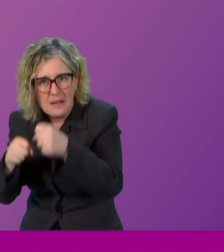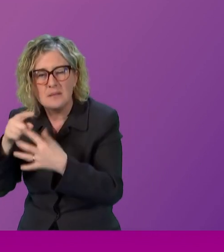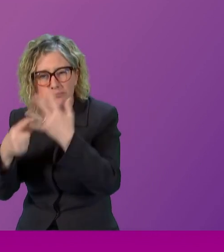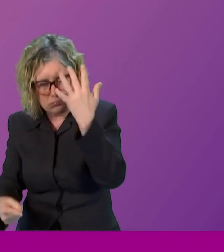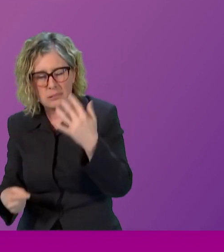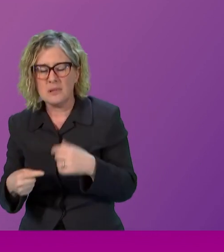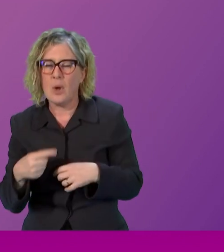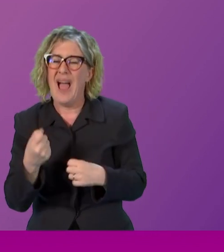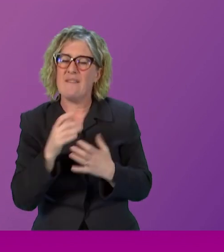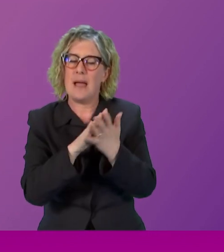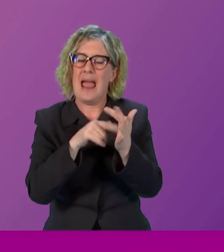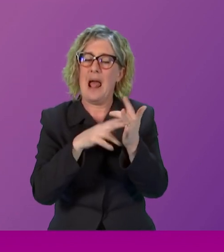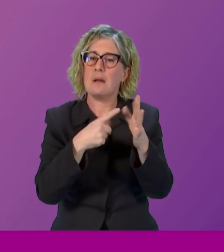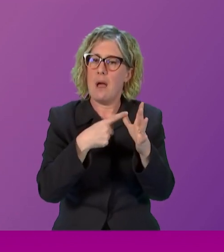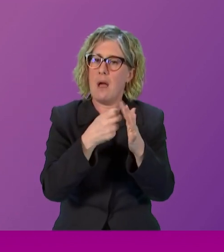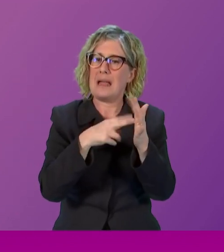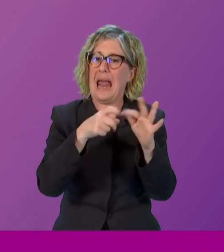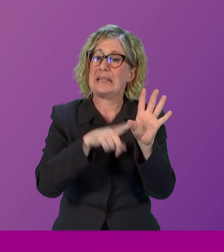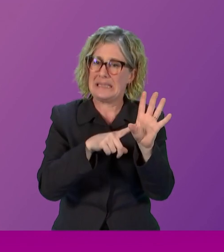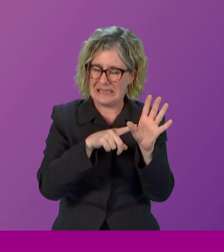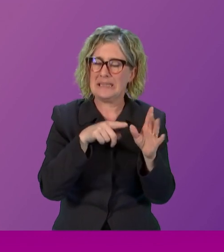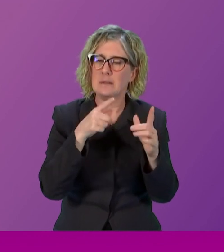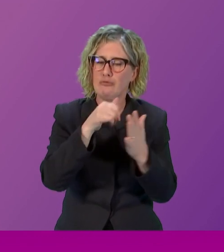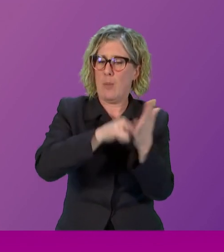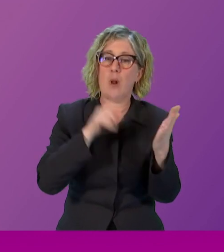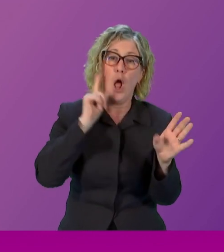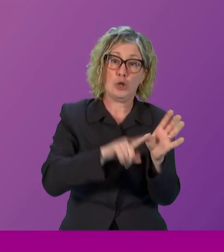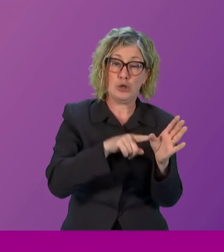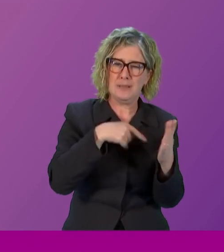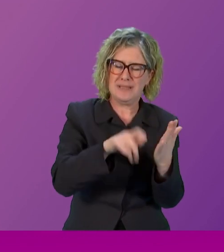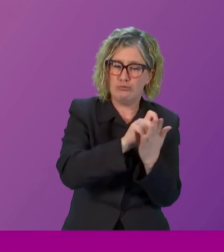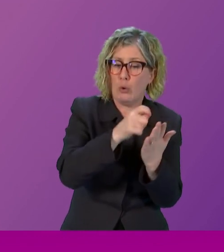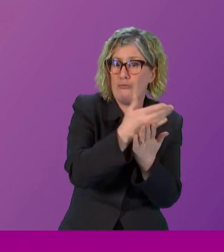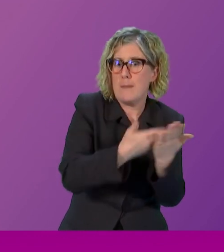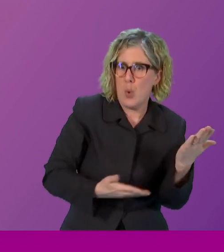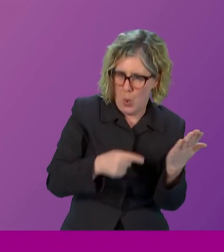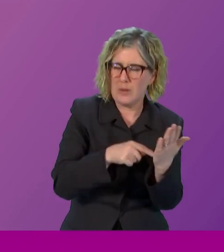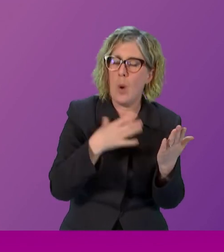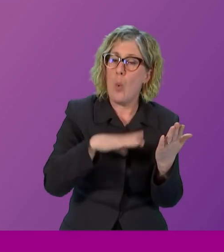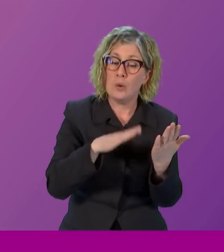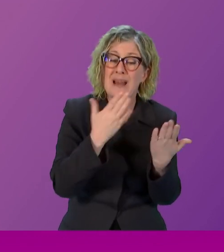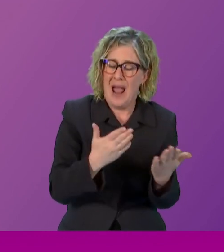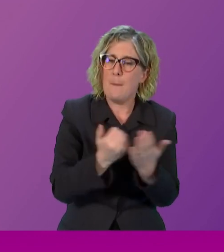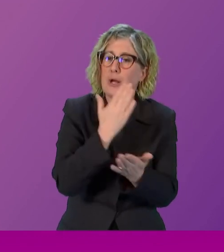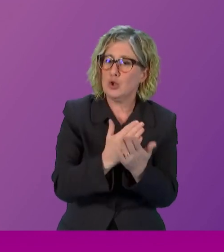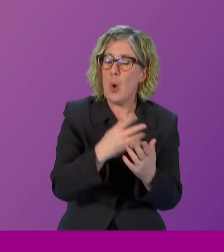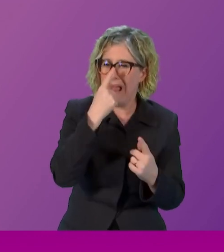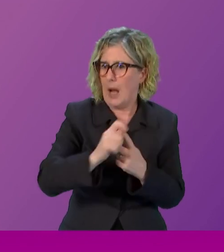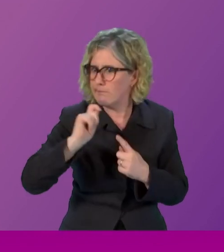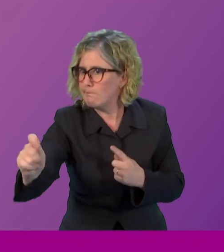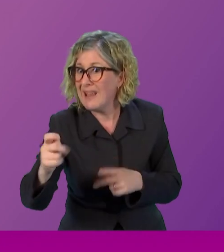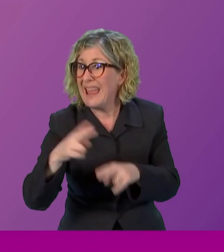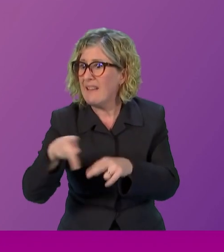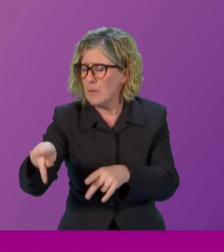last year on new criminal offences against misogynistic behaviour making it easier to prosecute behaviour